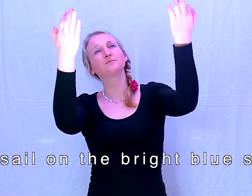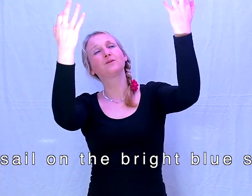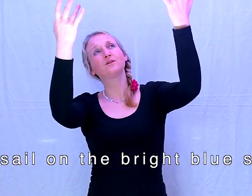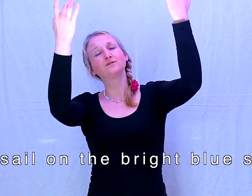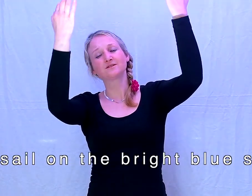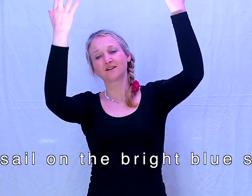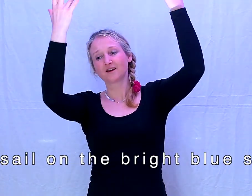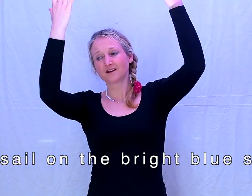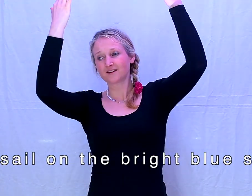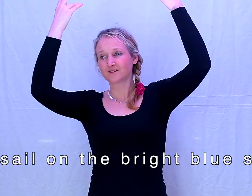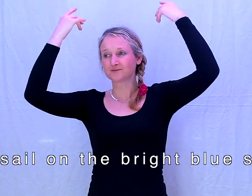blue sea.